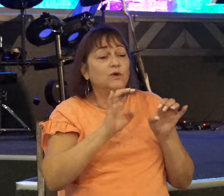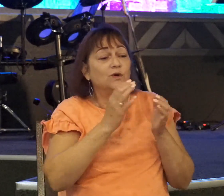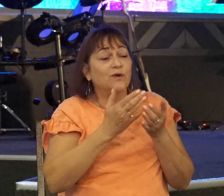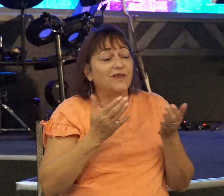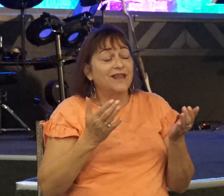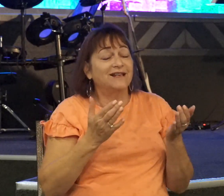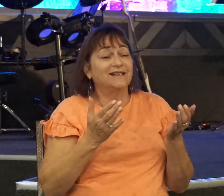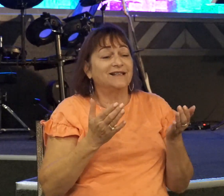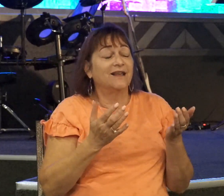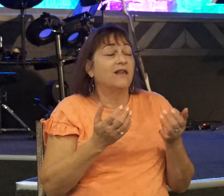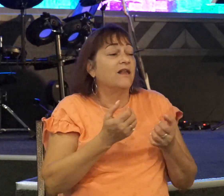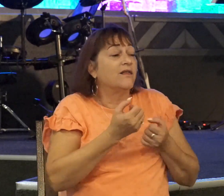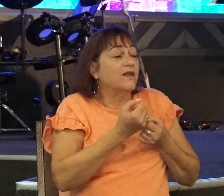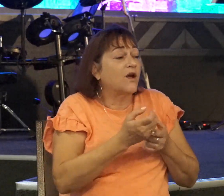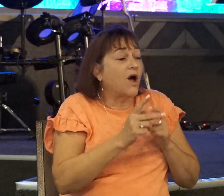cause those people to be weaker.